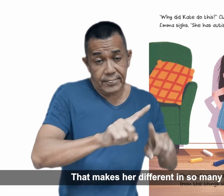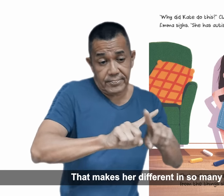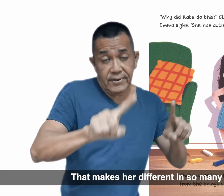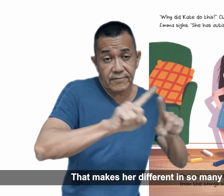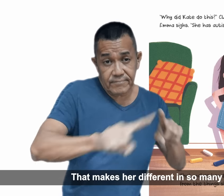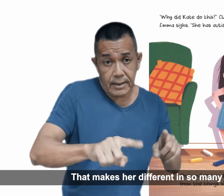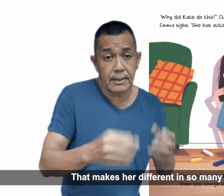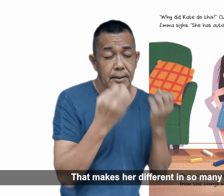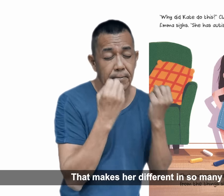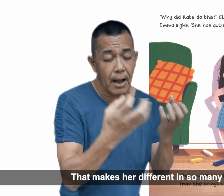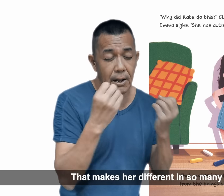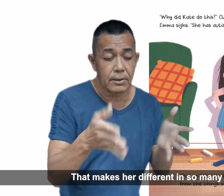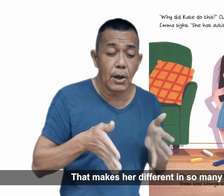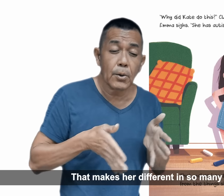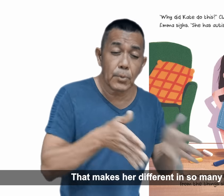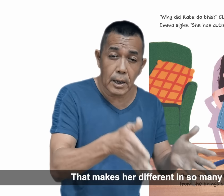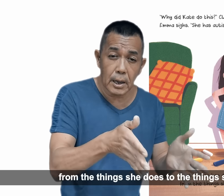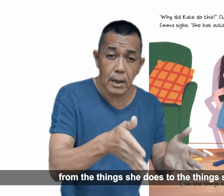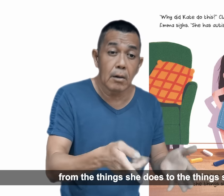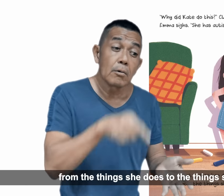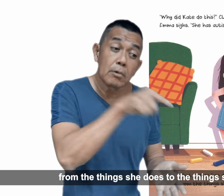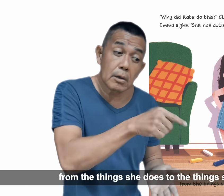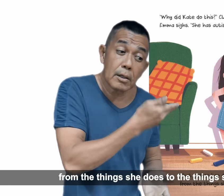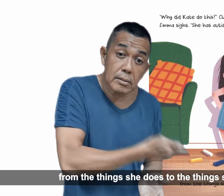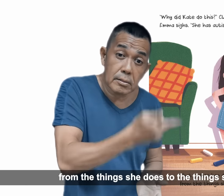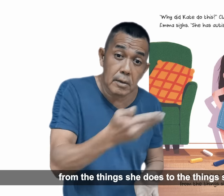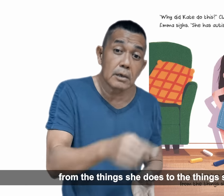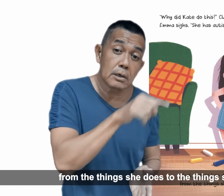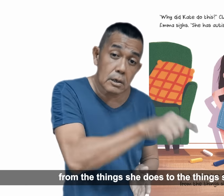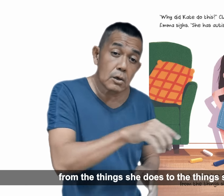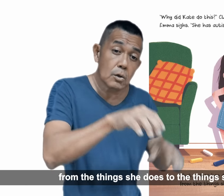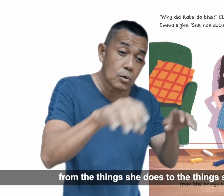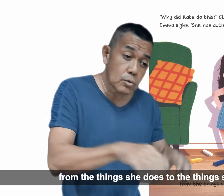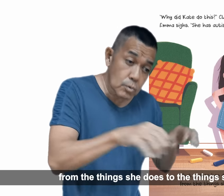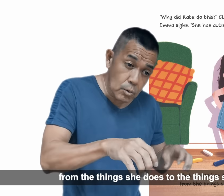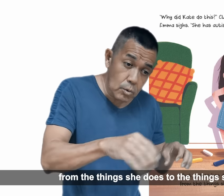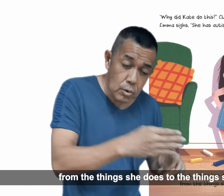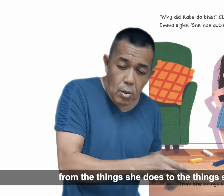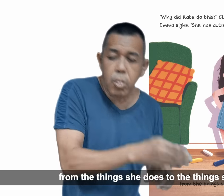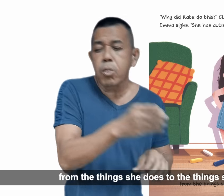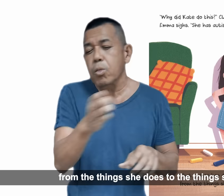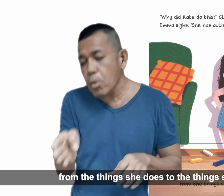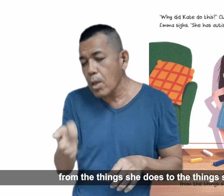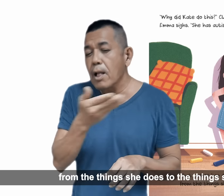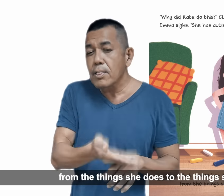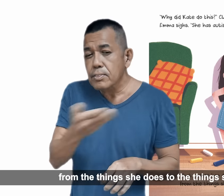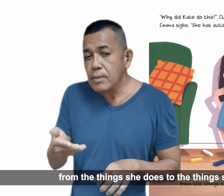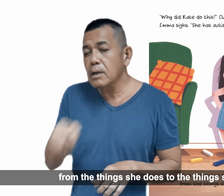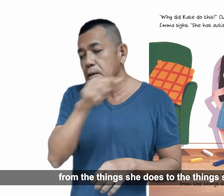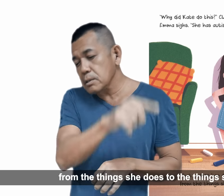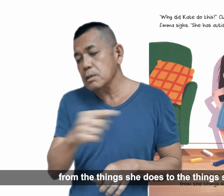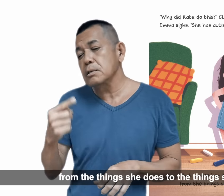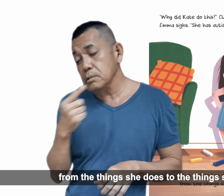in so many ways. From the things she does to the things she says.